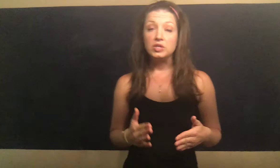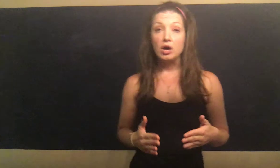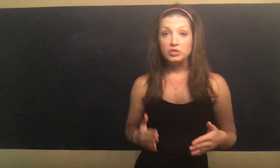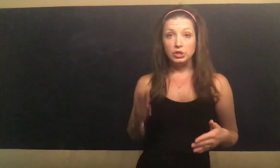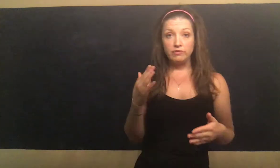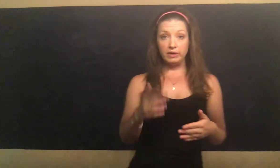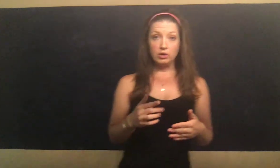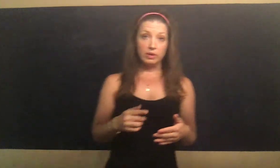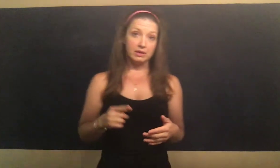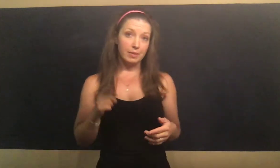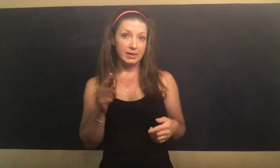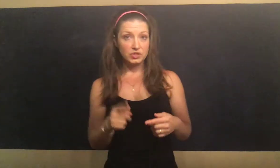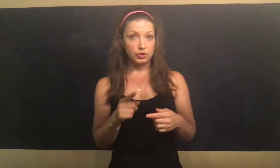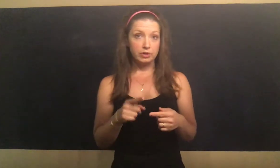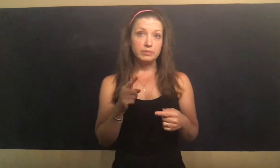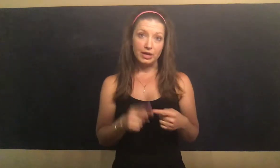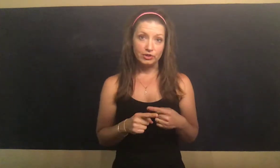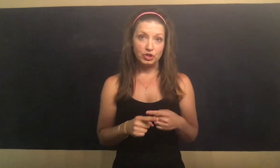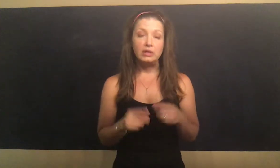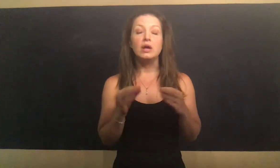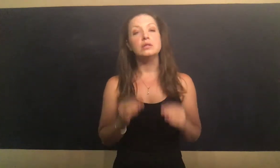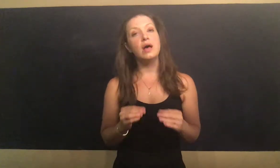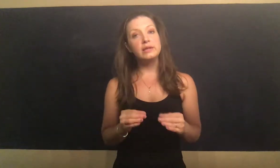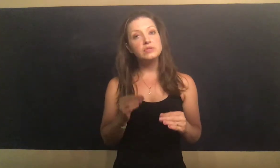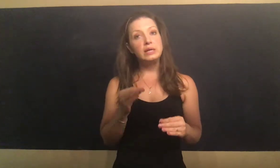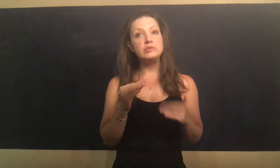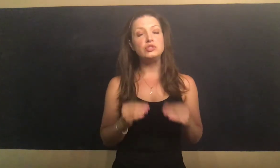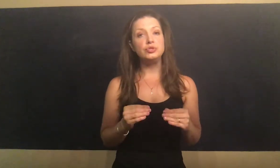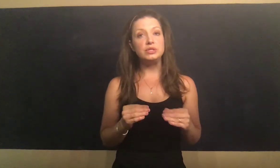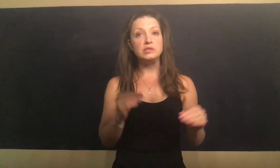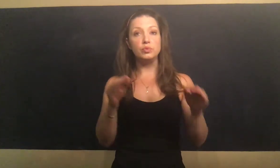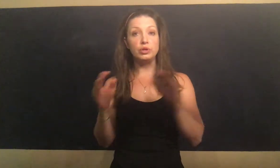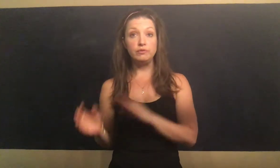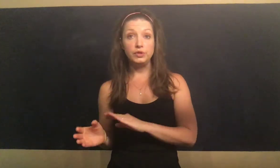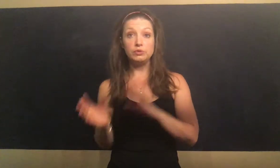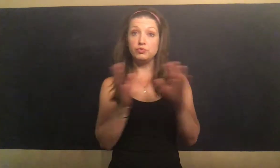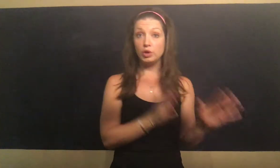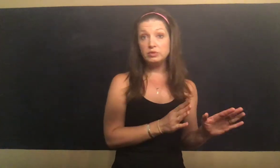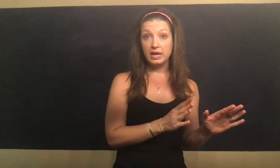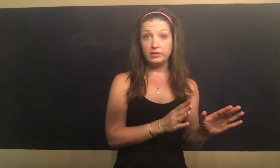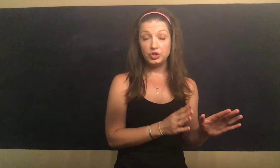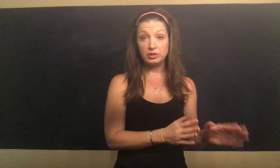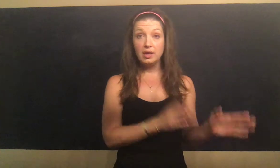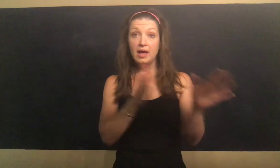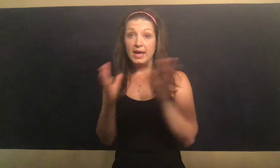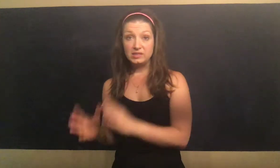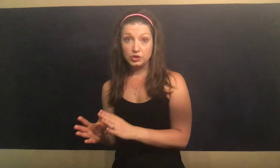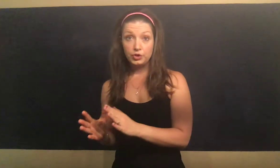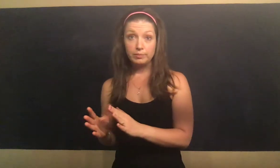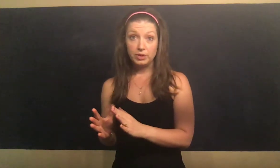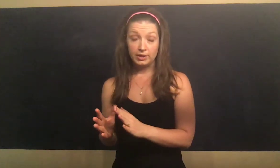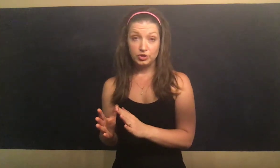talk to you very quickly about circumduction. A lot of times, students will confuse rotation and circumduction.